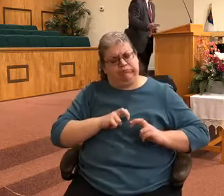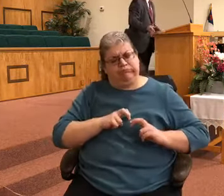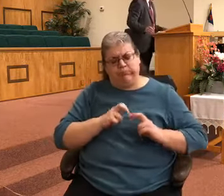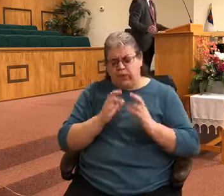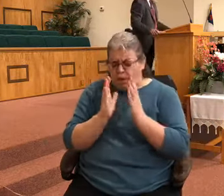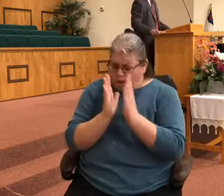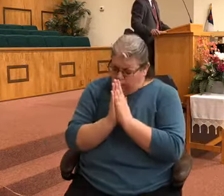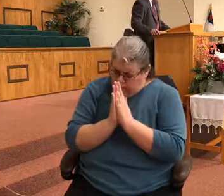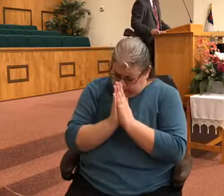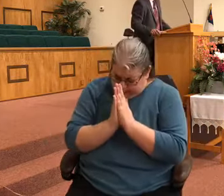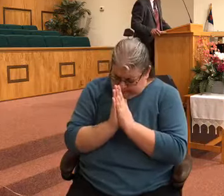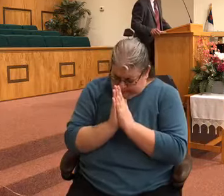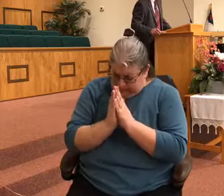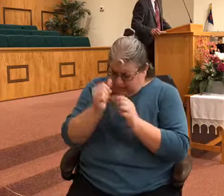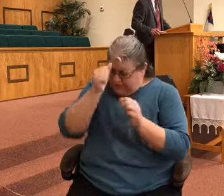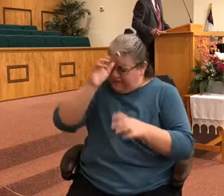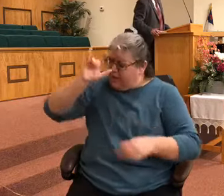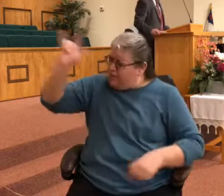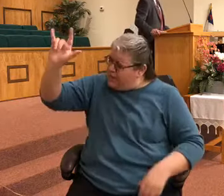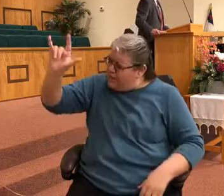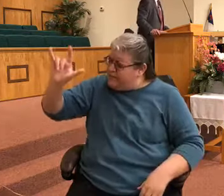I'm thankful for your truth for your scriptures